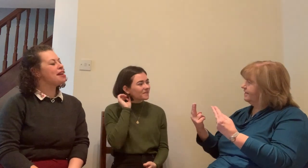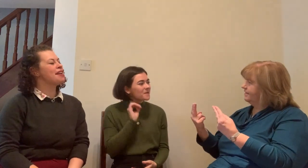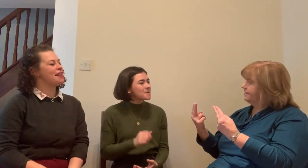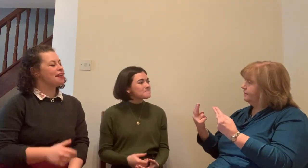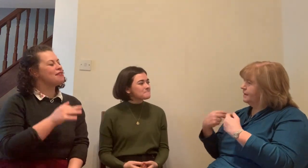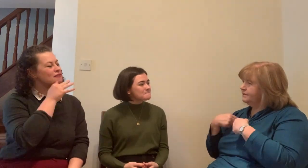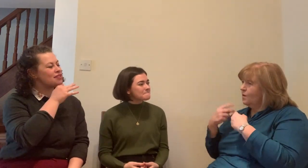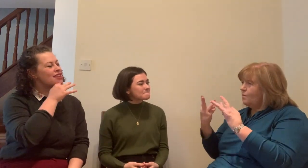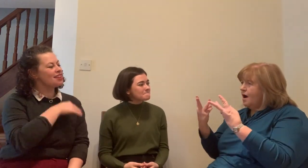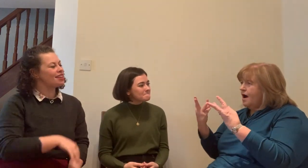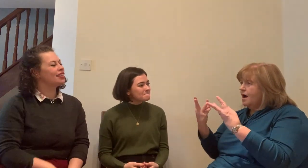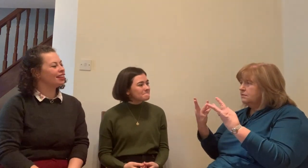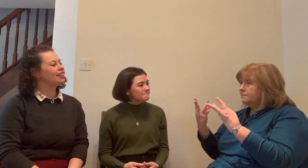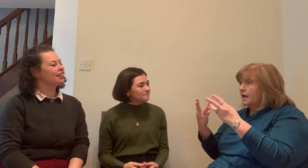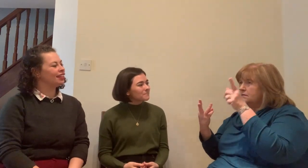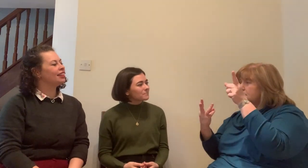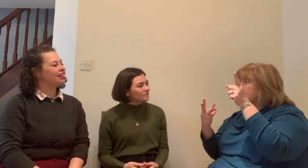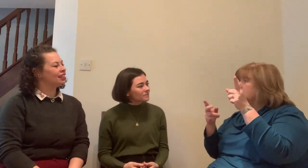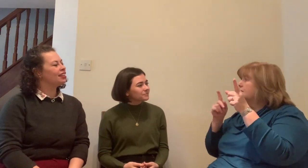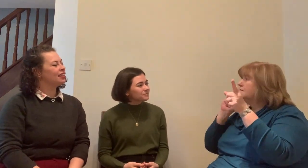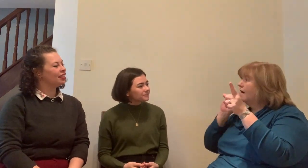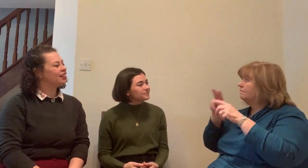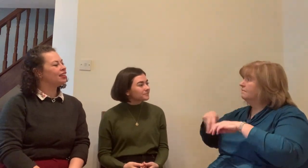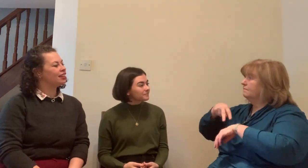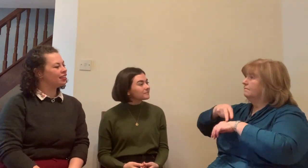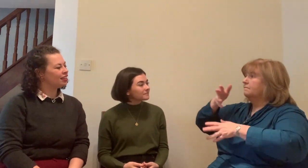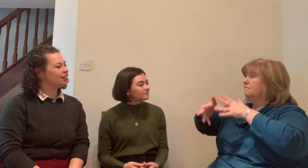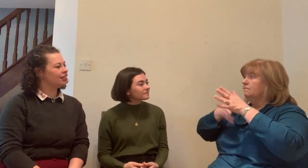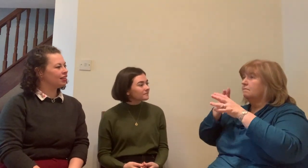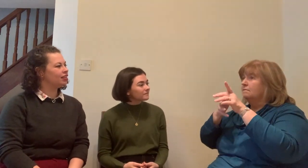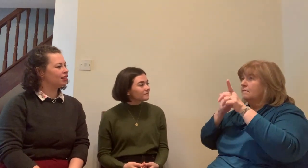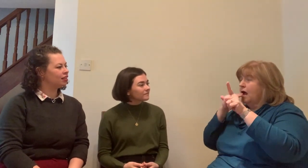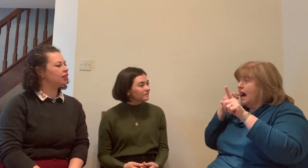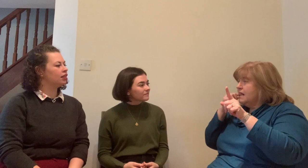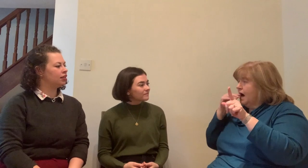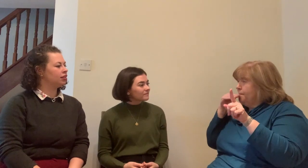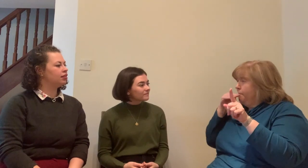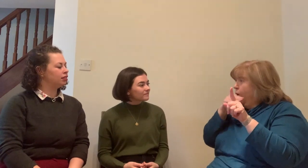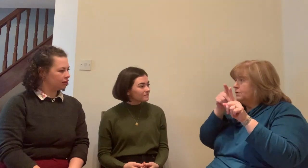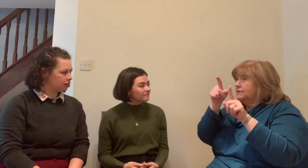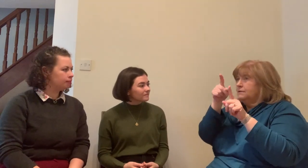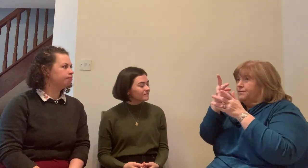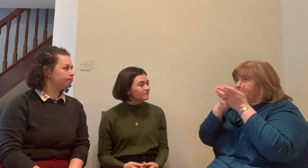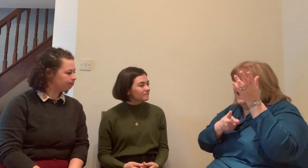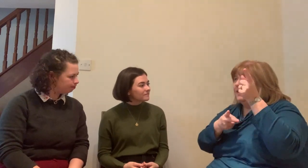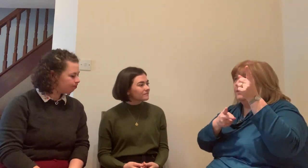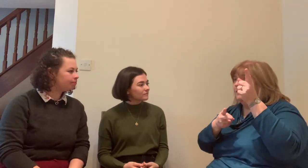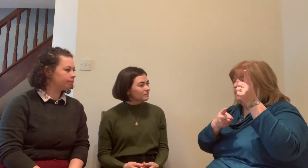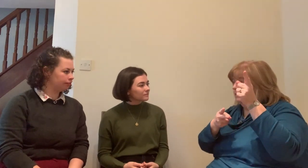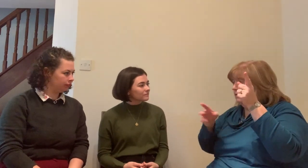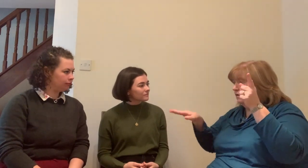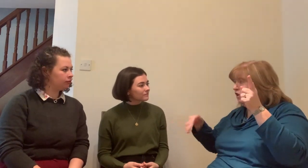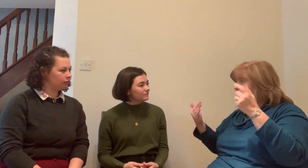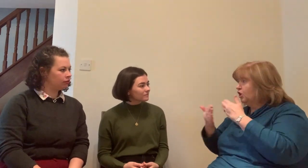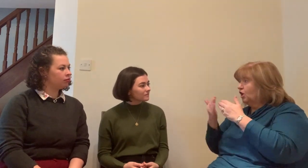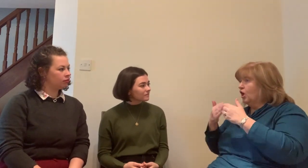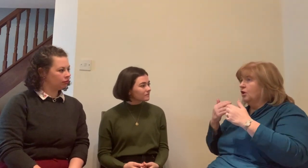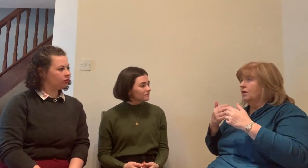were in Washington, D.C. in Maryland under the tuition of MJB Avenue and Betty Colnomus.